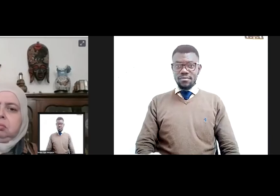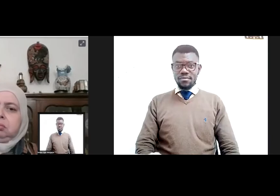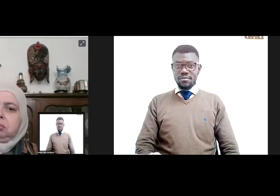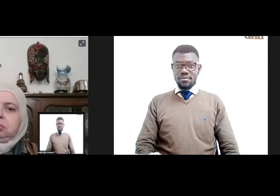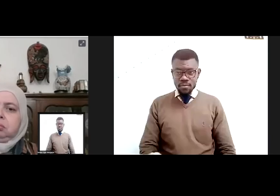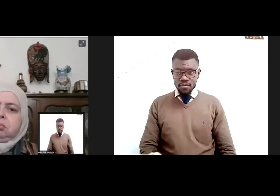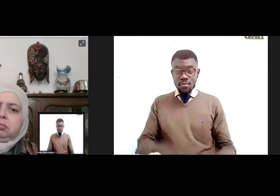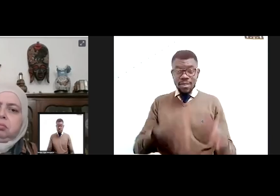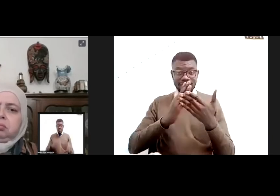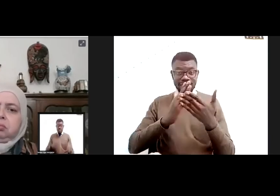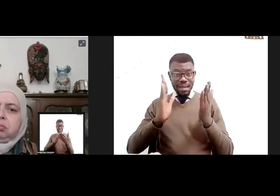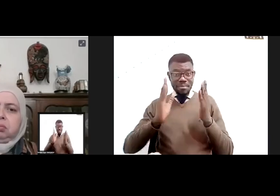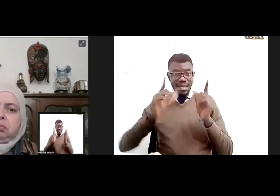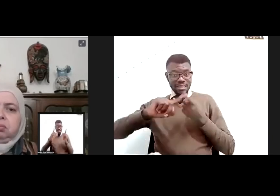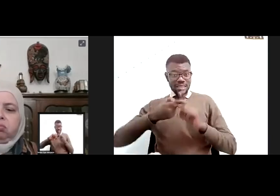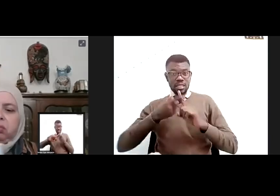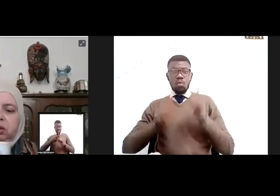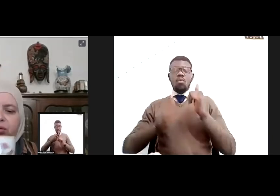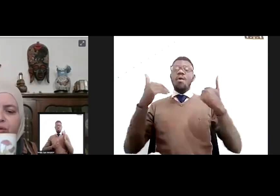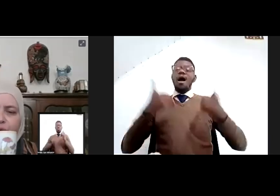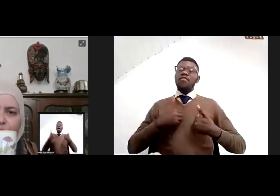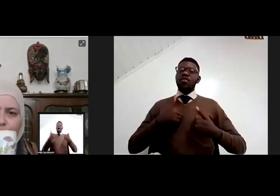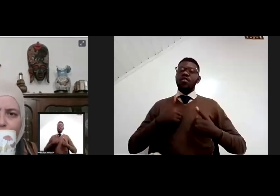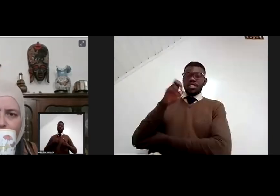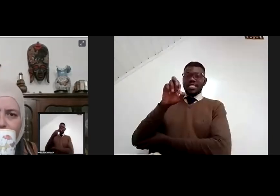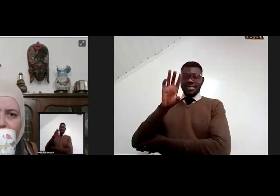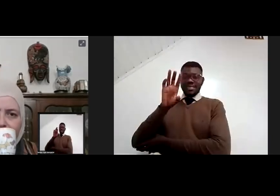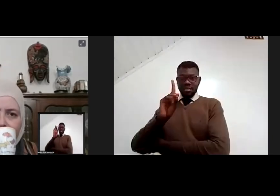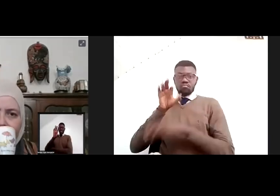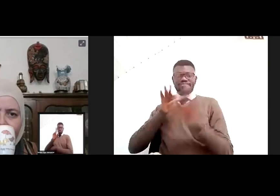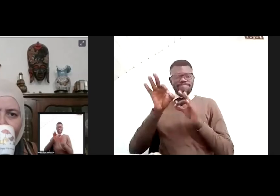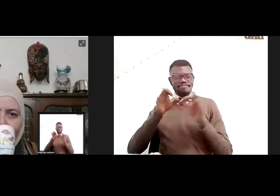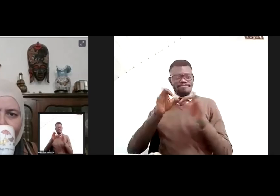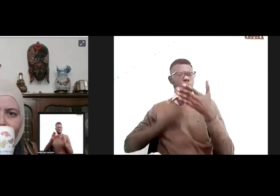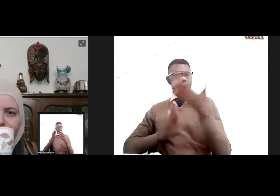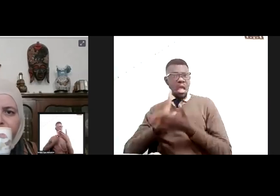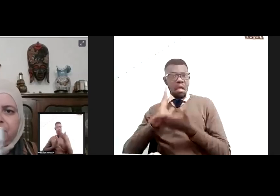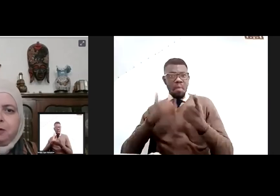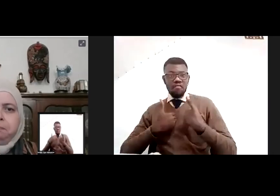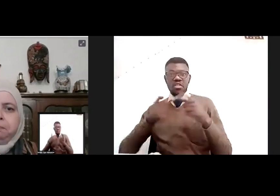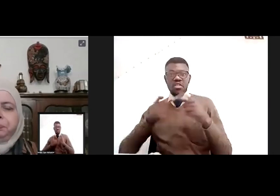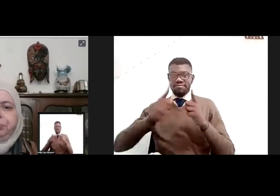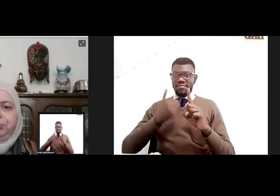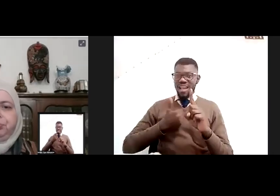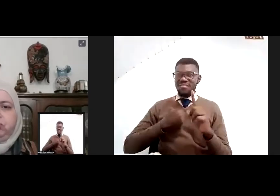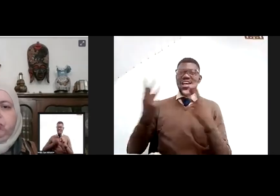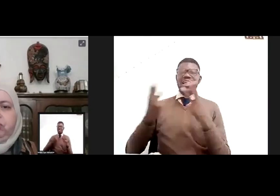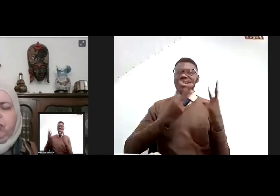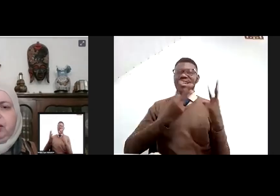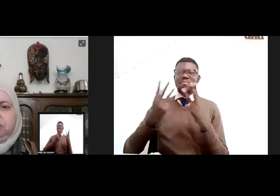Hend has talked quite a bit on them on the human rights, um, the standards, the climate, um, uh, issue.